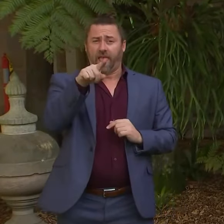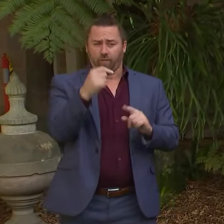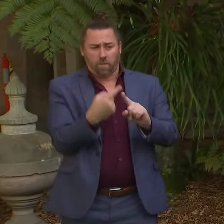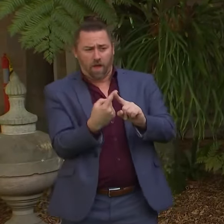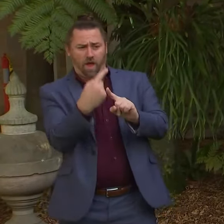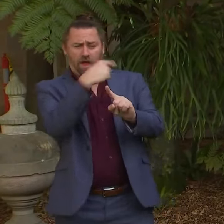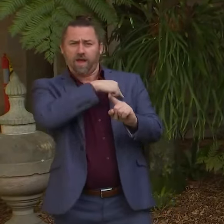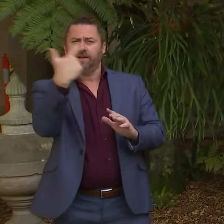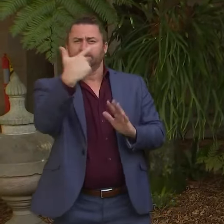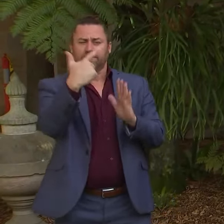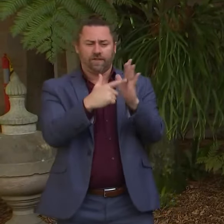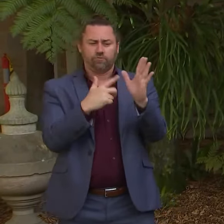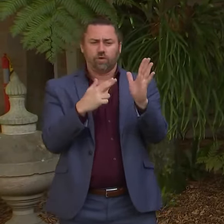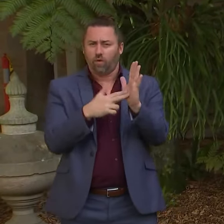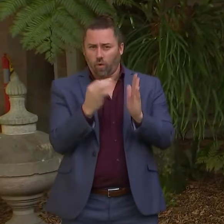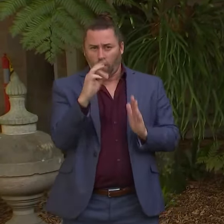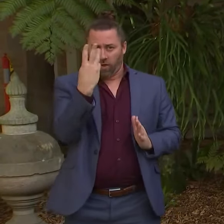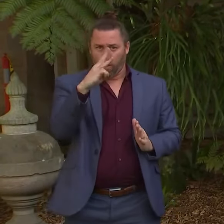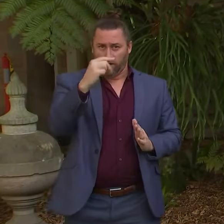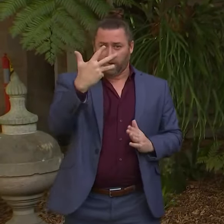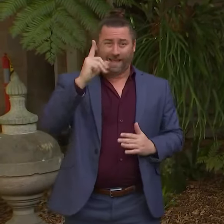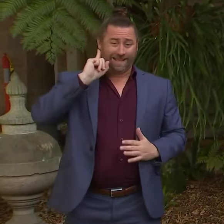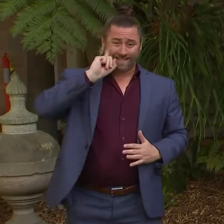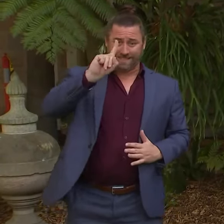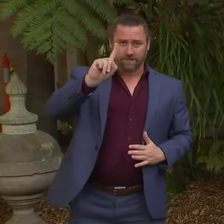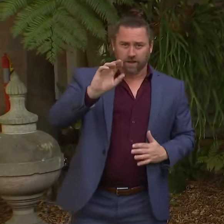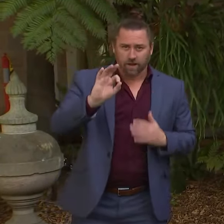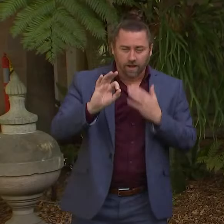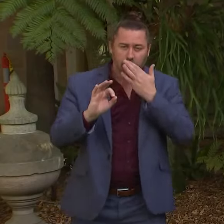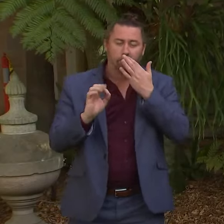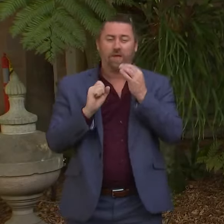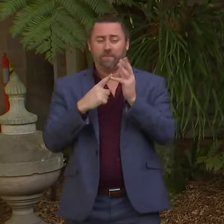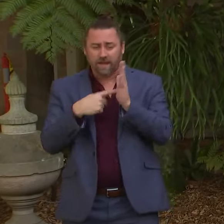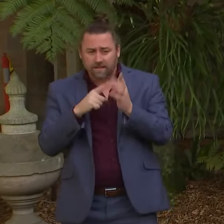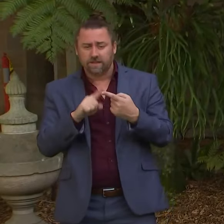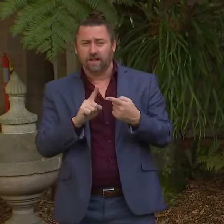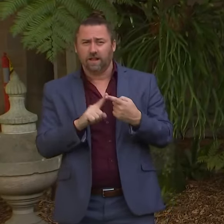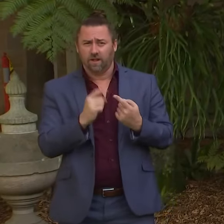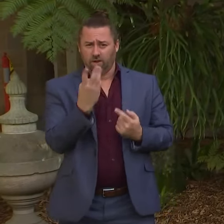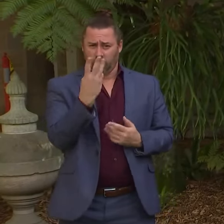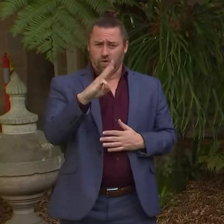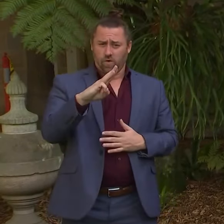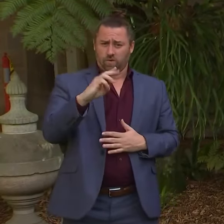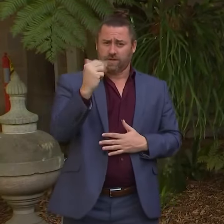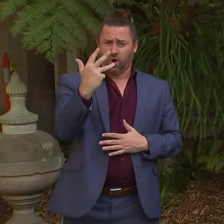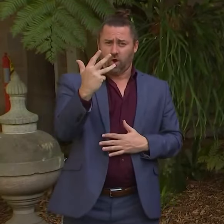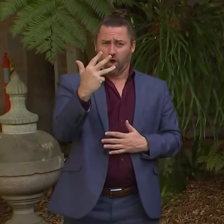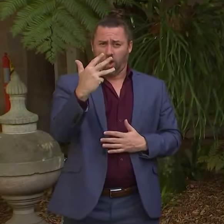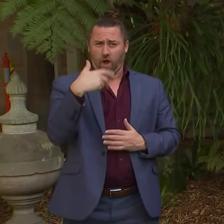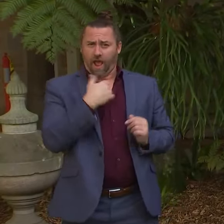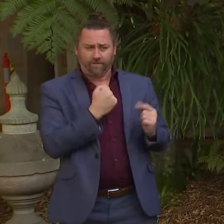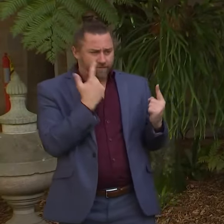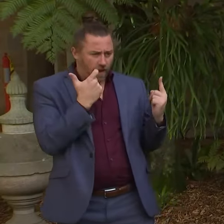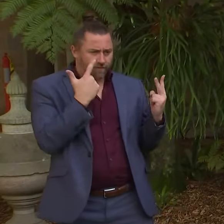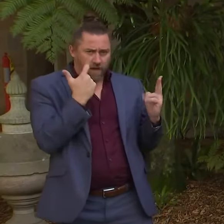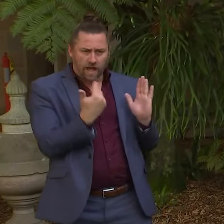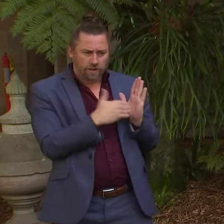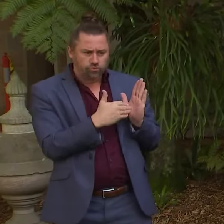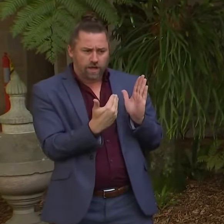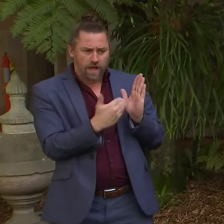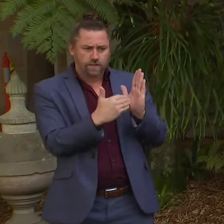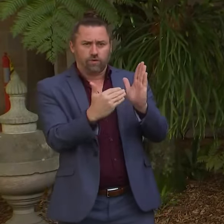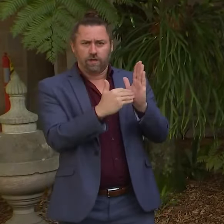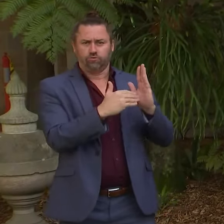they're not recent but I want to say this it doesn't matter that they're not recent. It is still just as devastating